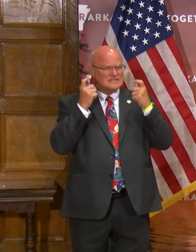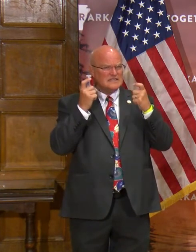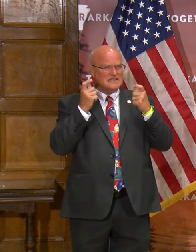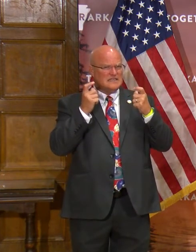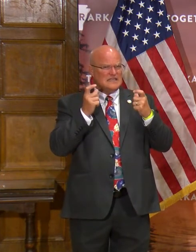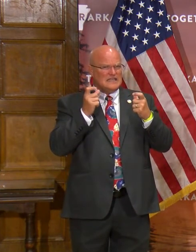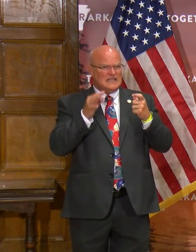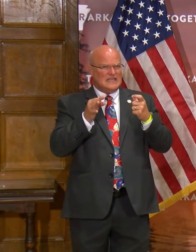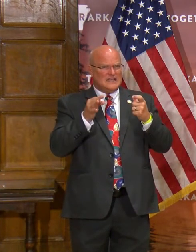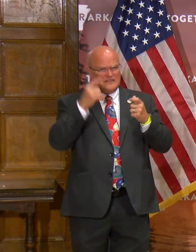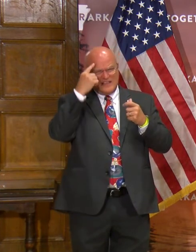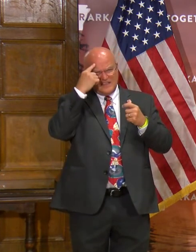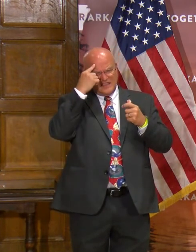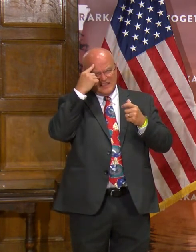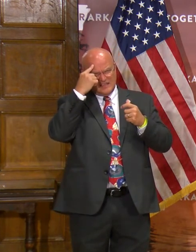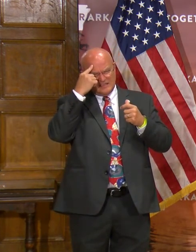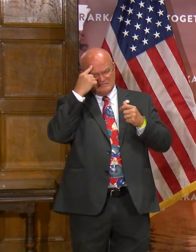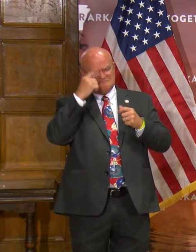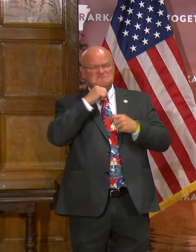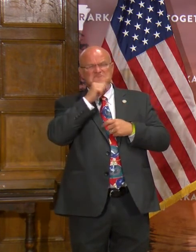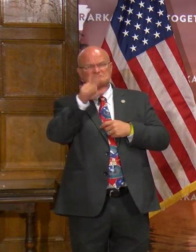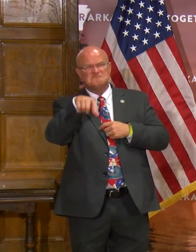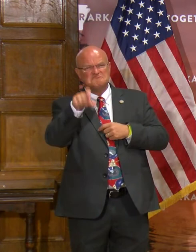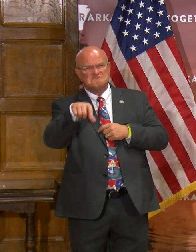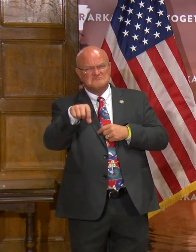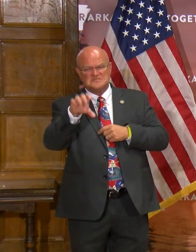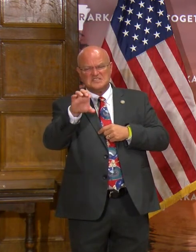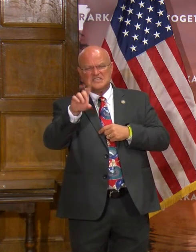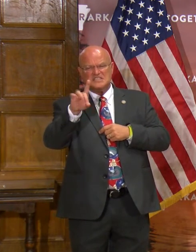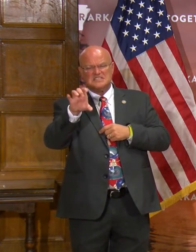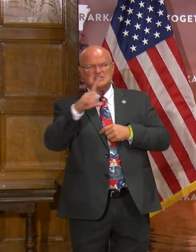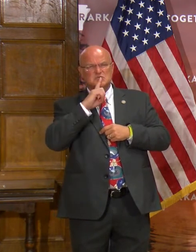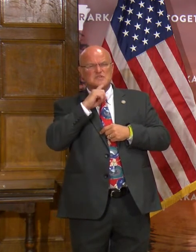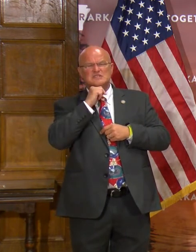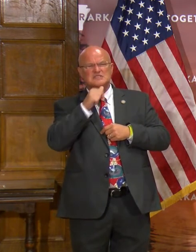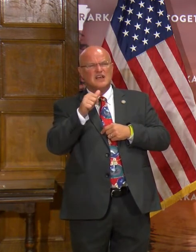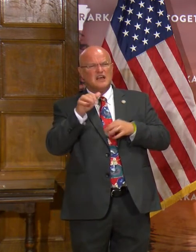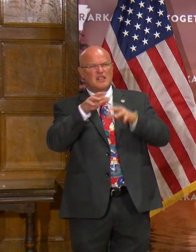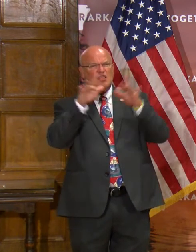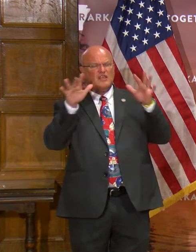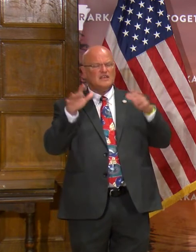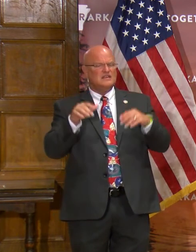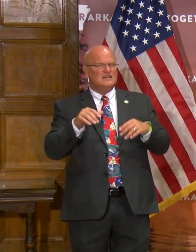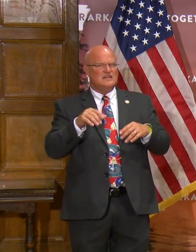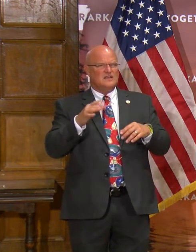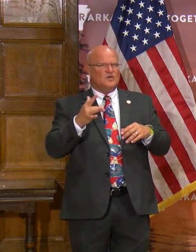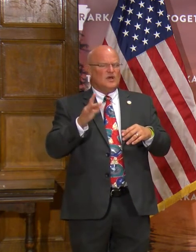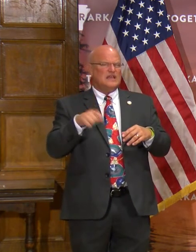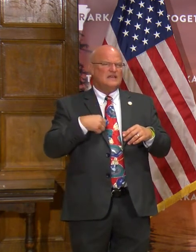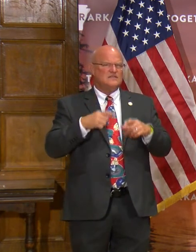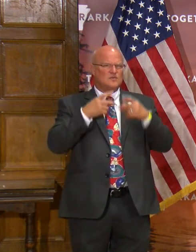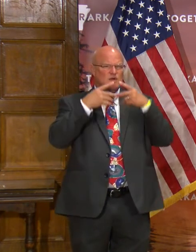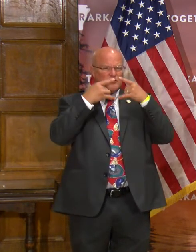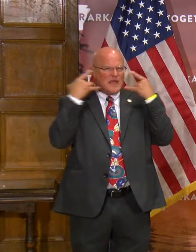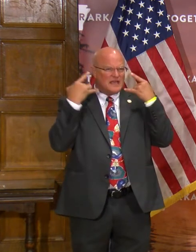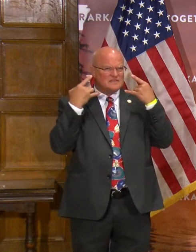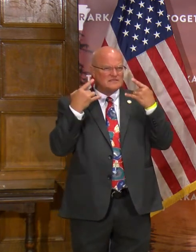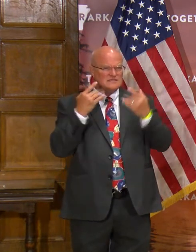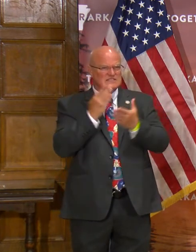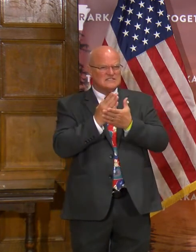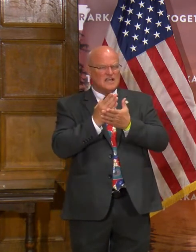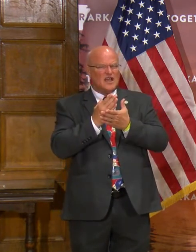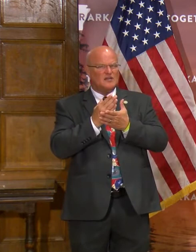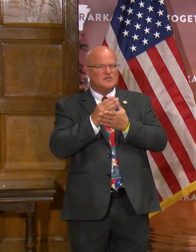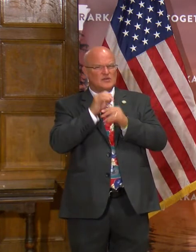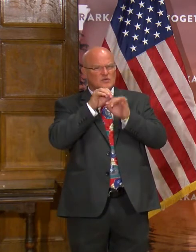think, well, you know, the CDC says it's really not aerosol. That's not the main. So why should I have to wear a mask to stop